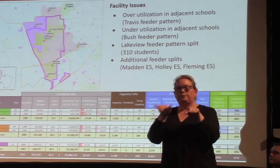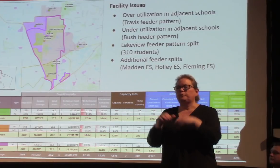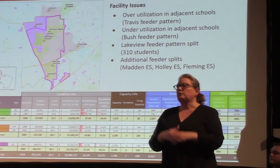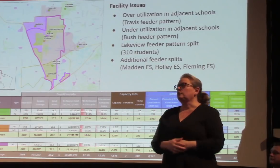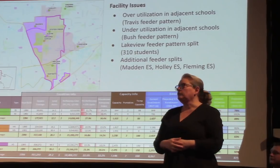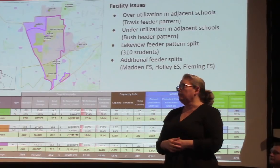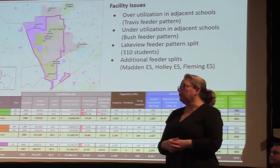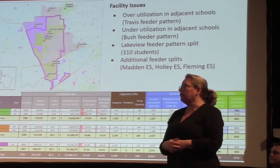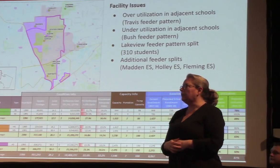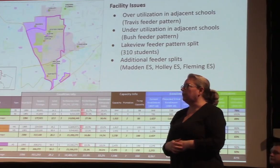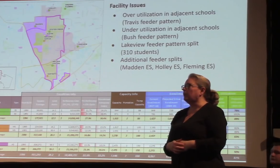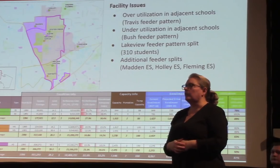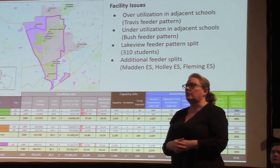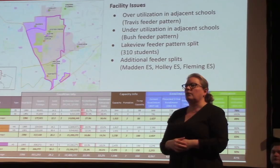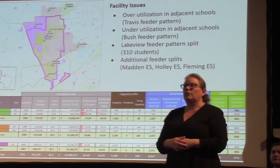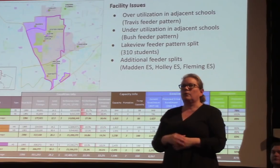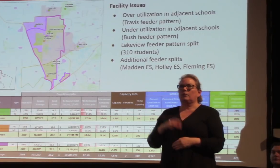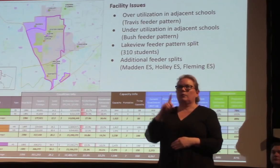here.